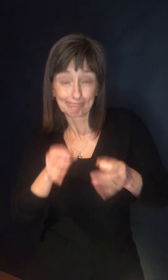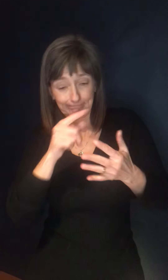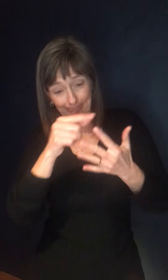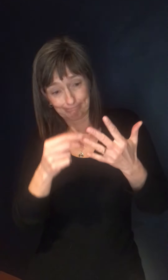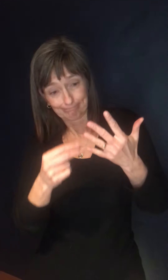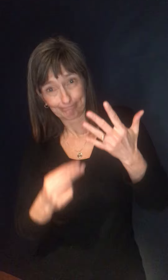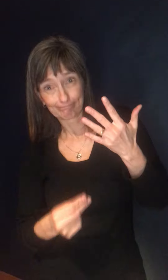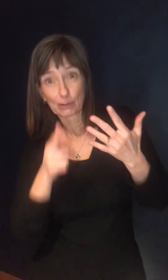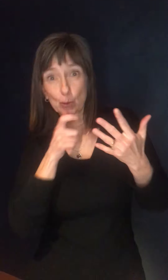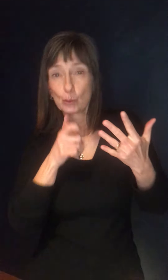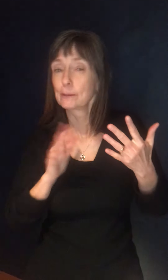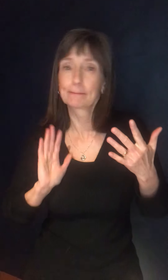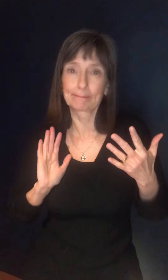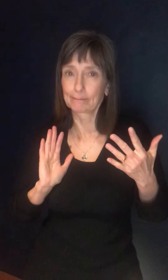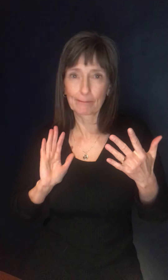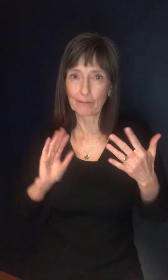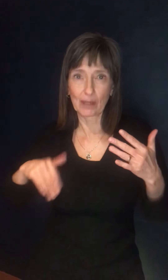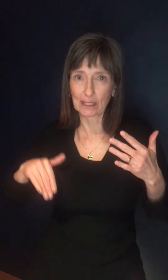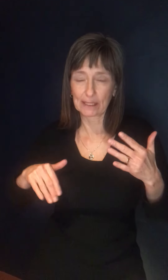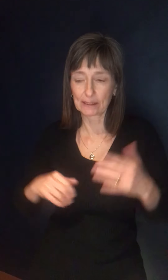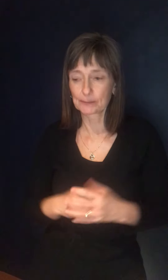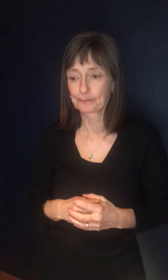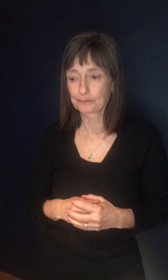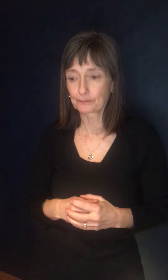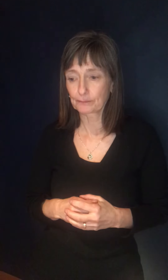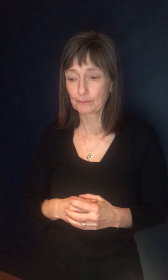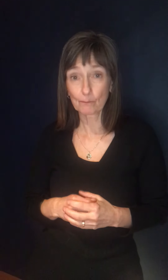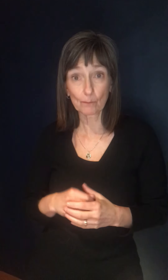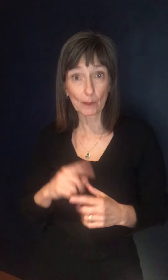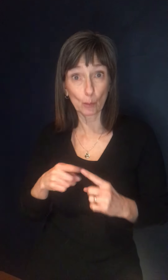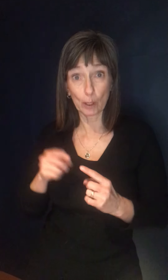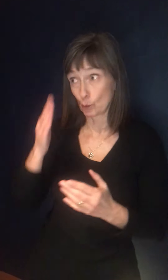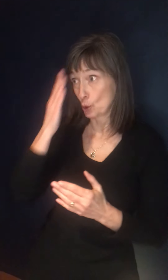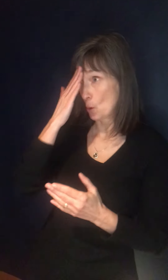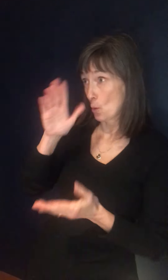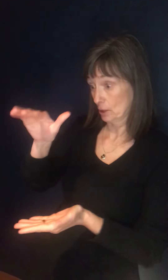um, and once we do, we'll certainly be quite transparent about who will be able to receive that.